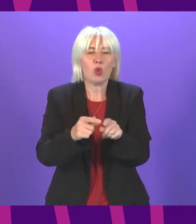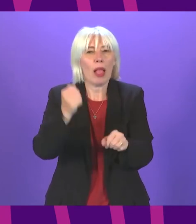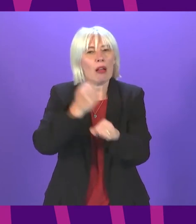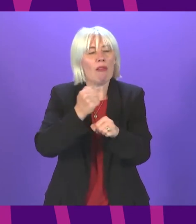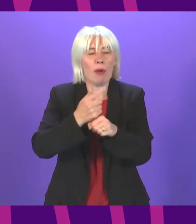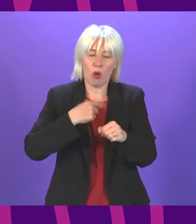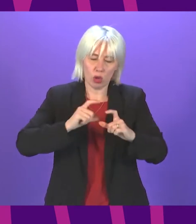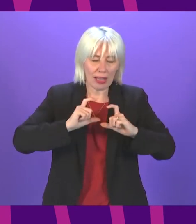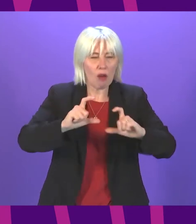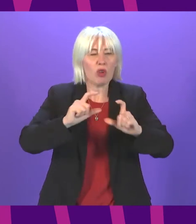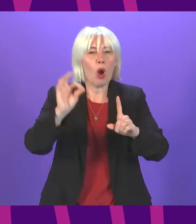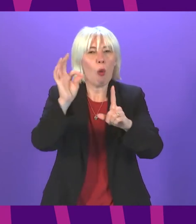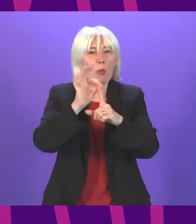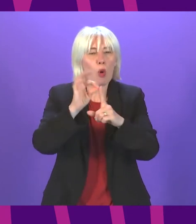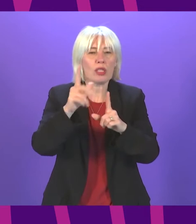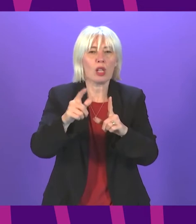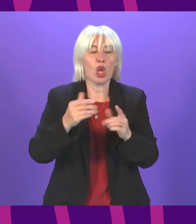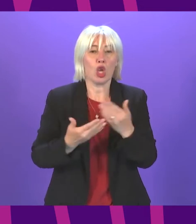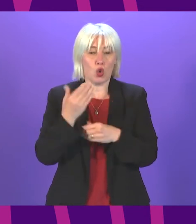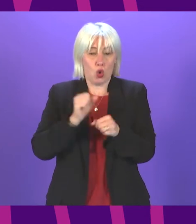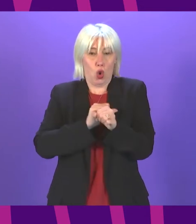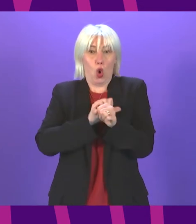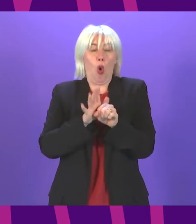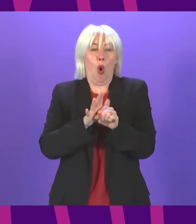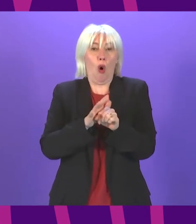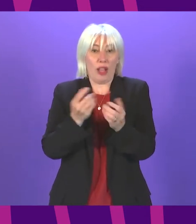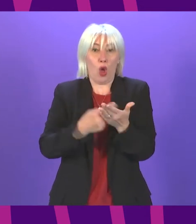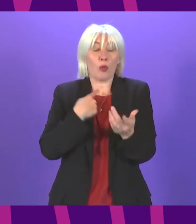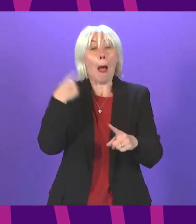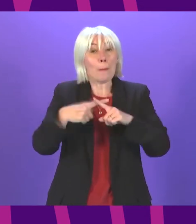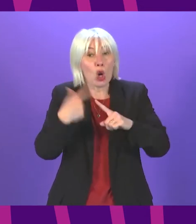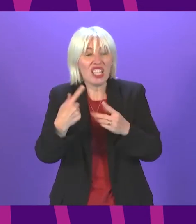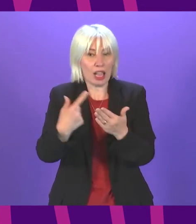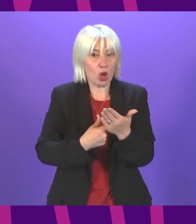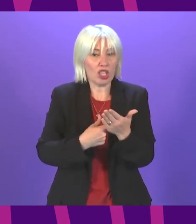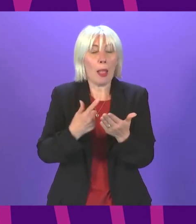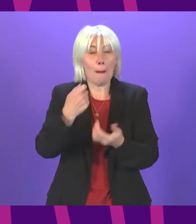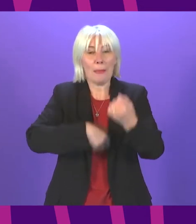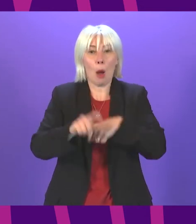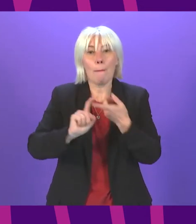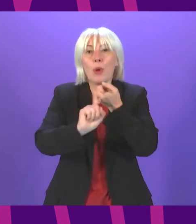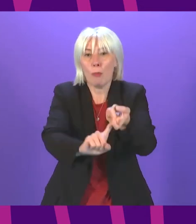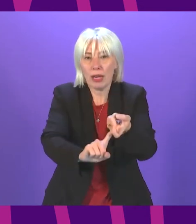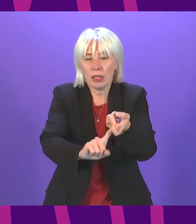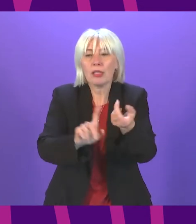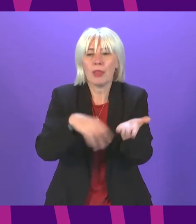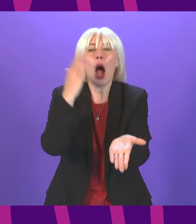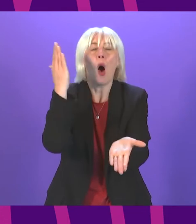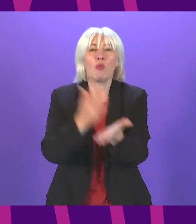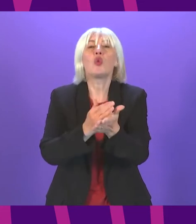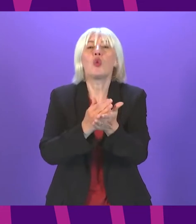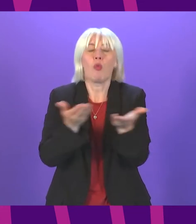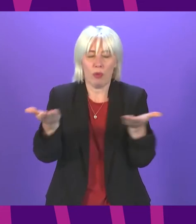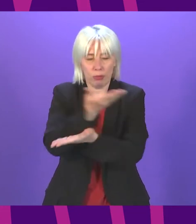its proposals to make COVID laws brought in as emergency legislation permanent and I'm sure we will be discussing this more